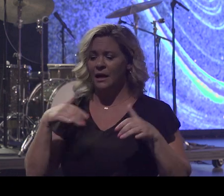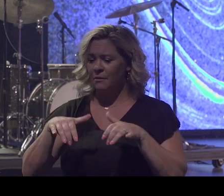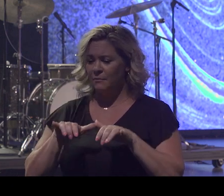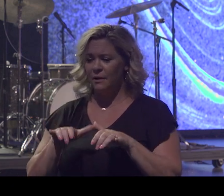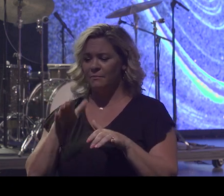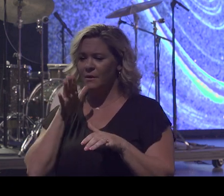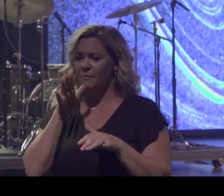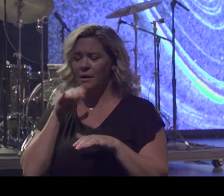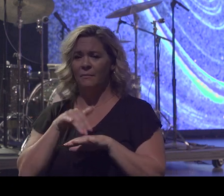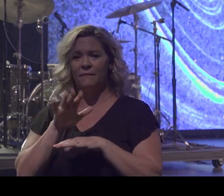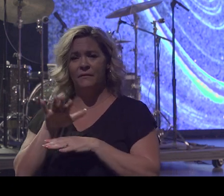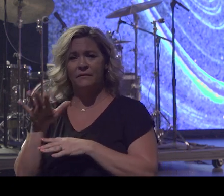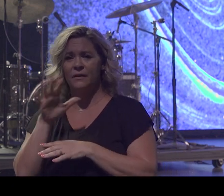I buried my sister at 51.